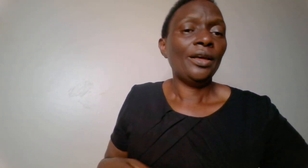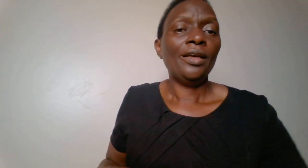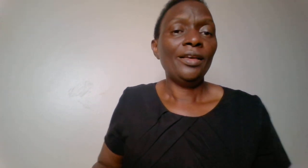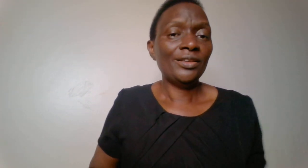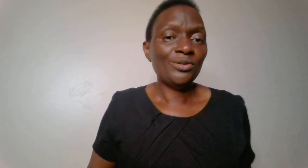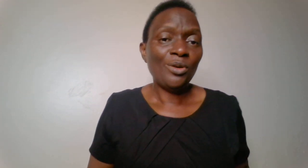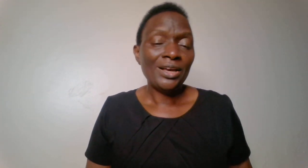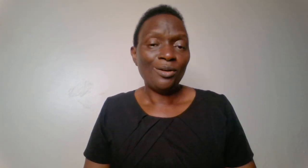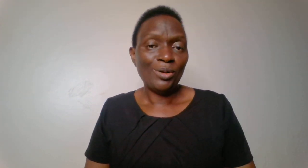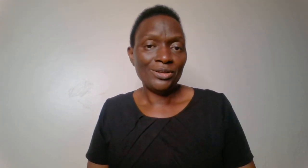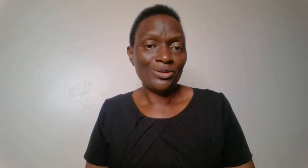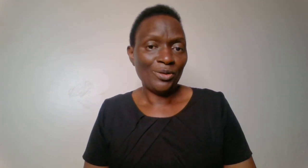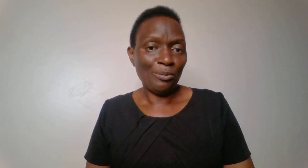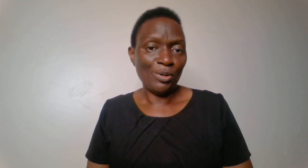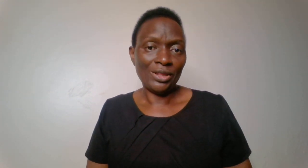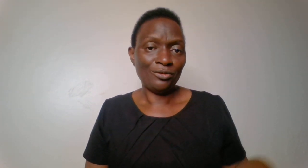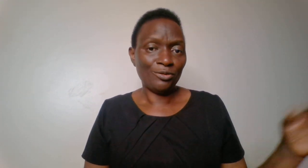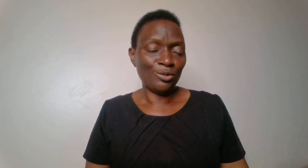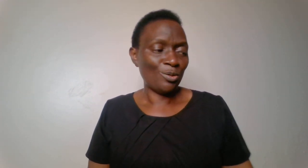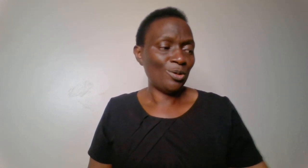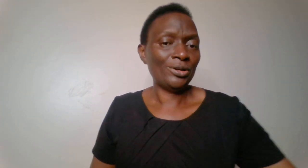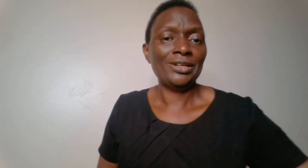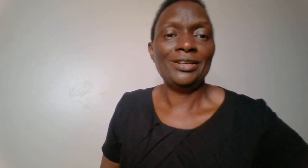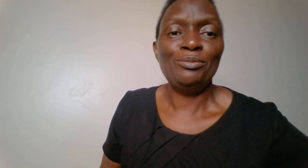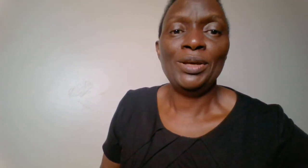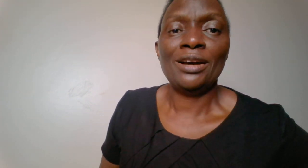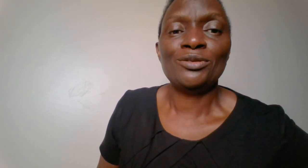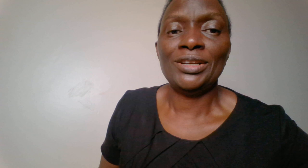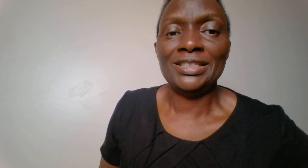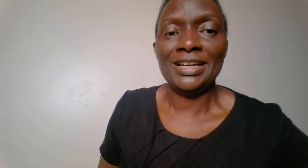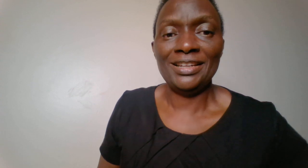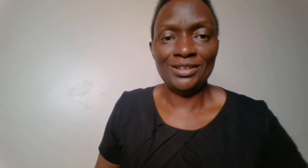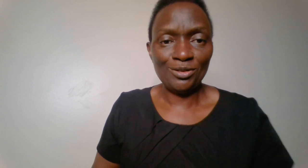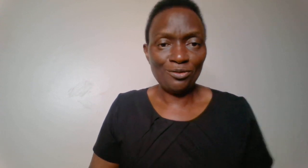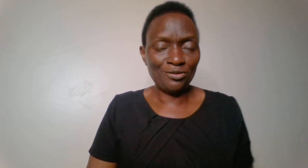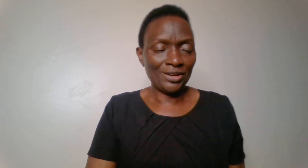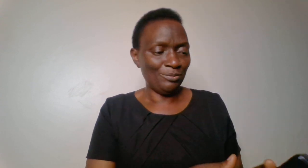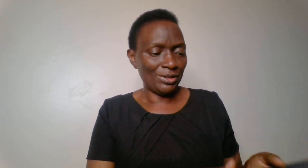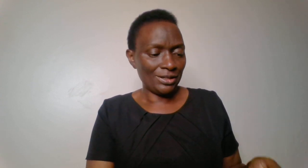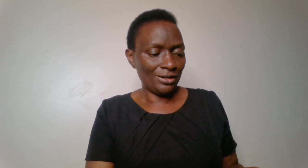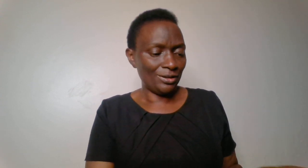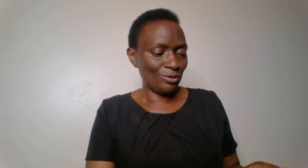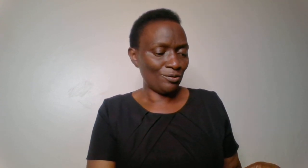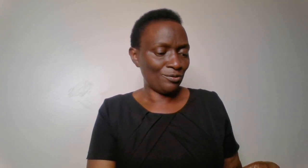He is going away. we are going to phone call. Let me actually turn it off. Let me turn it off.